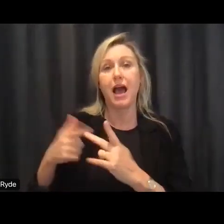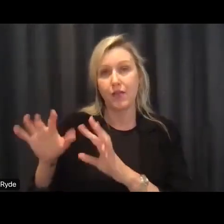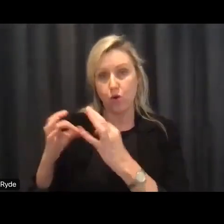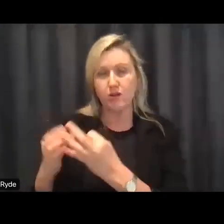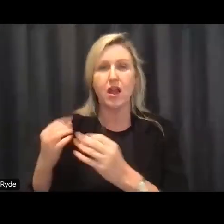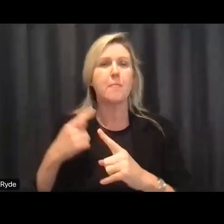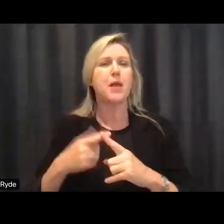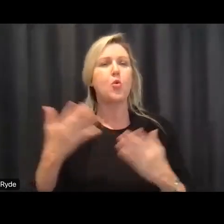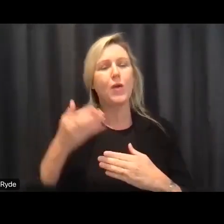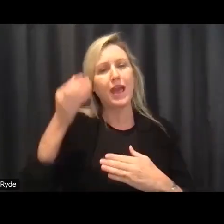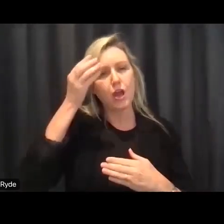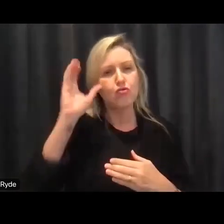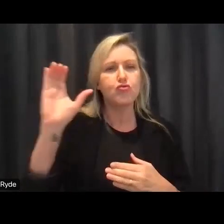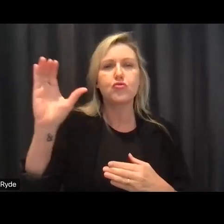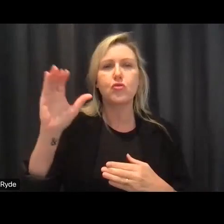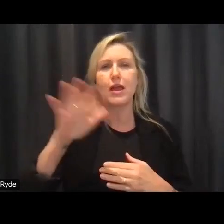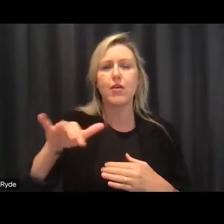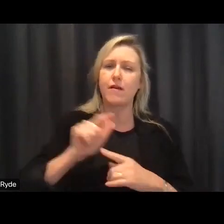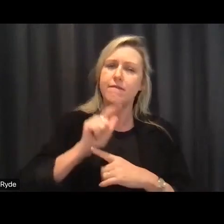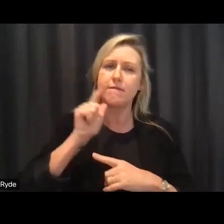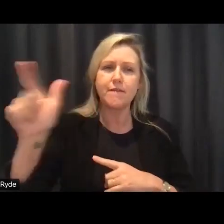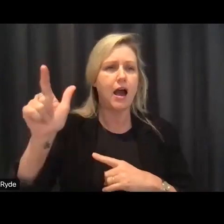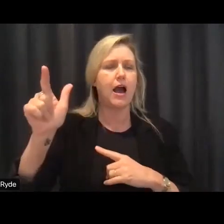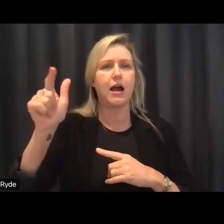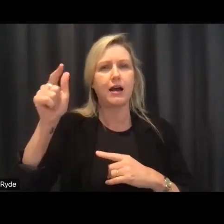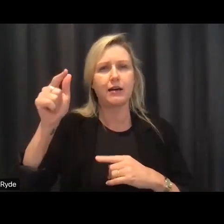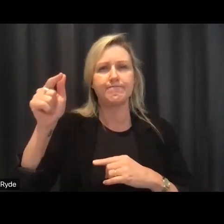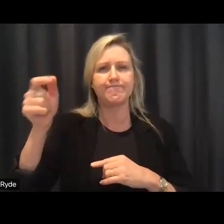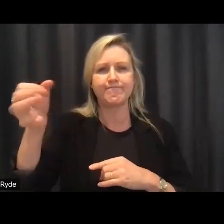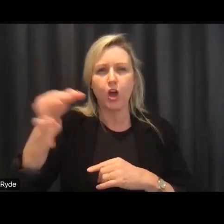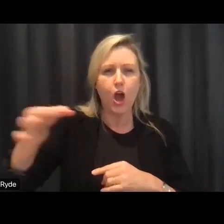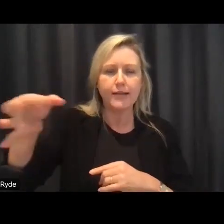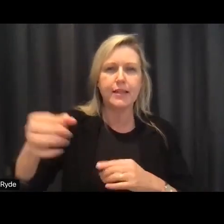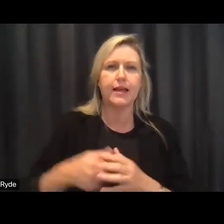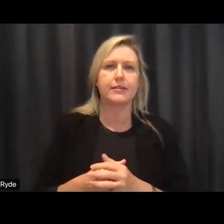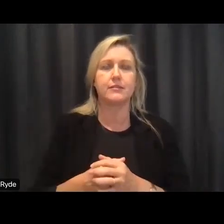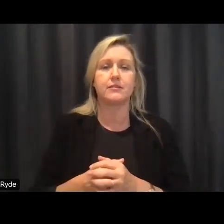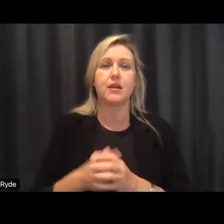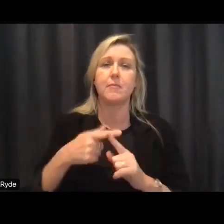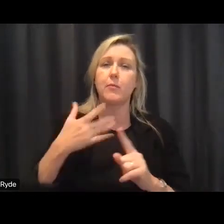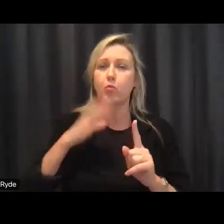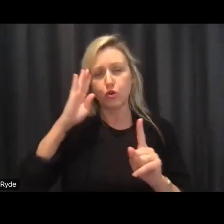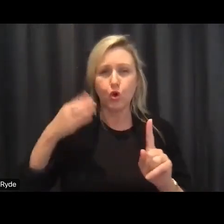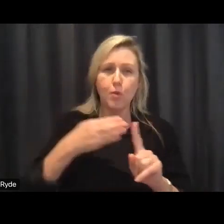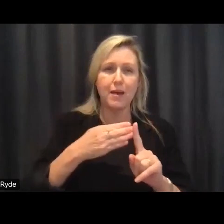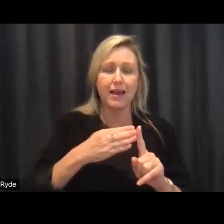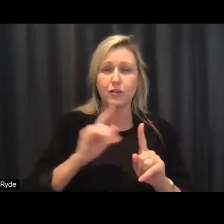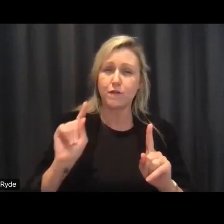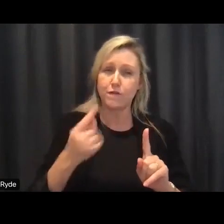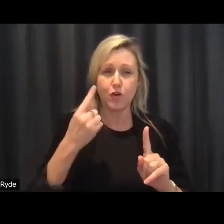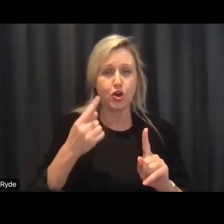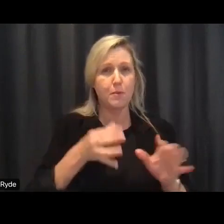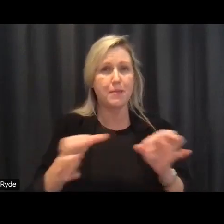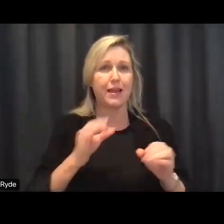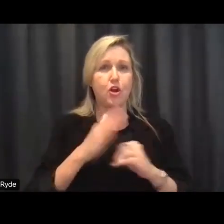and remote communities um and we want to get back to the regional intent of the scheme which is about independence